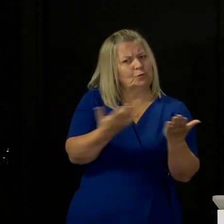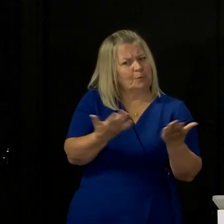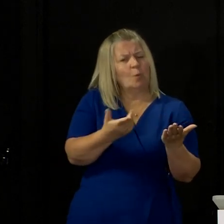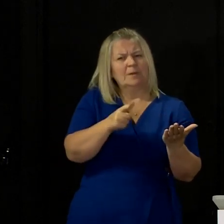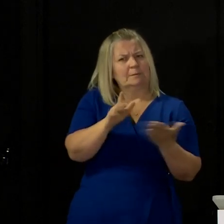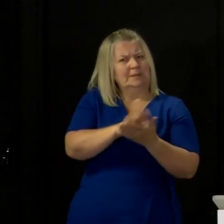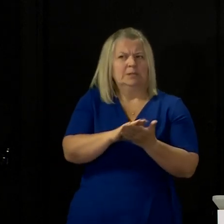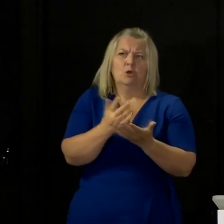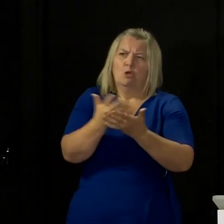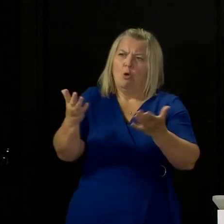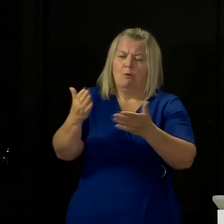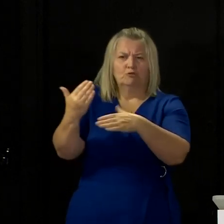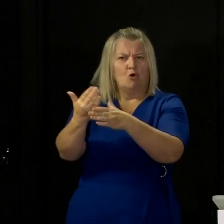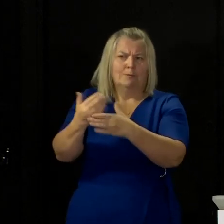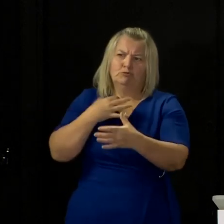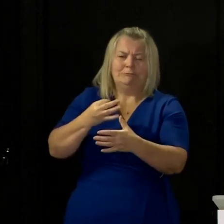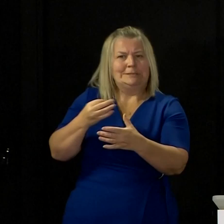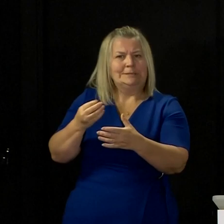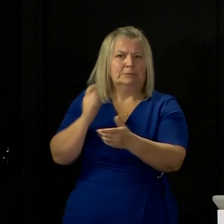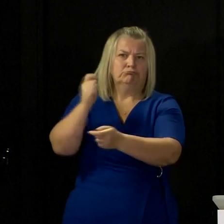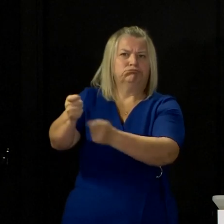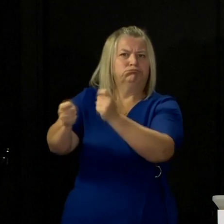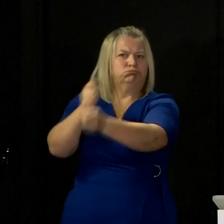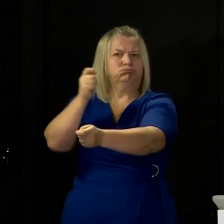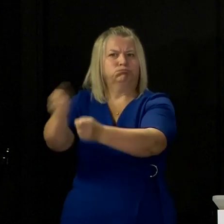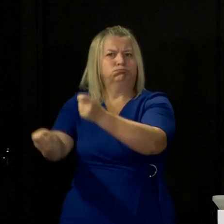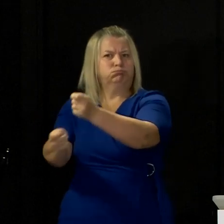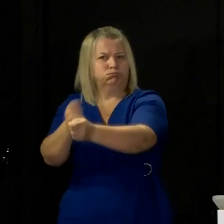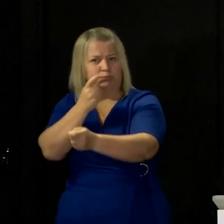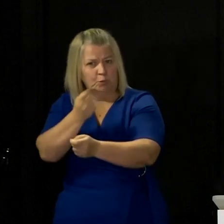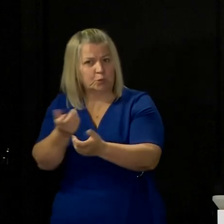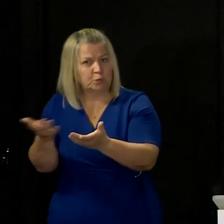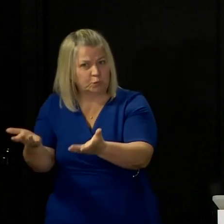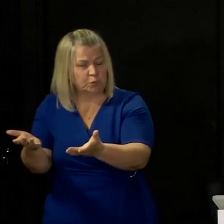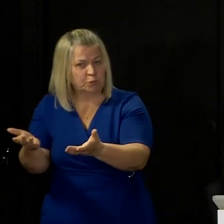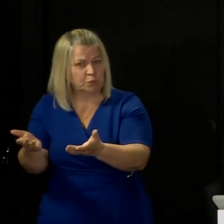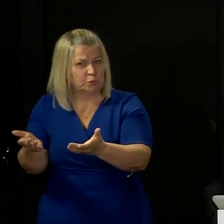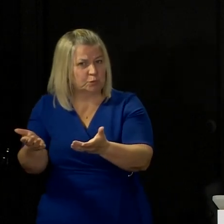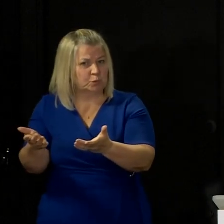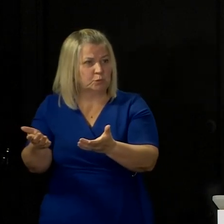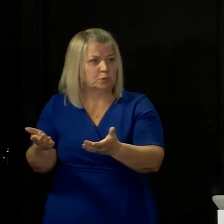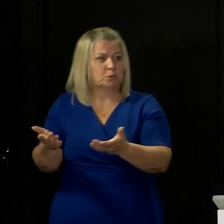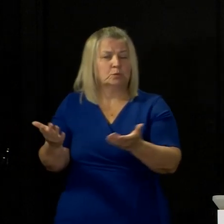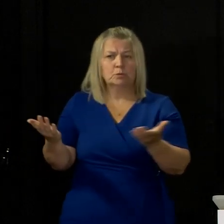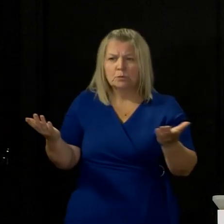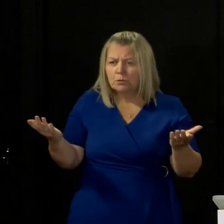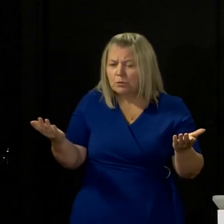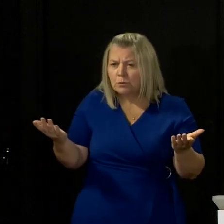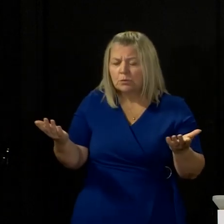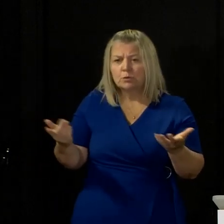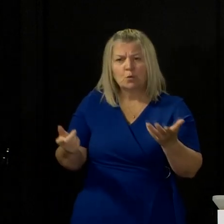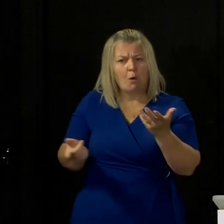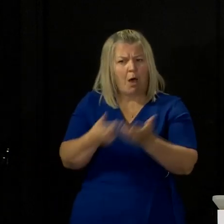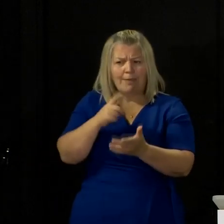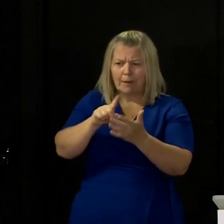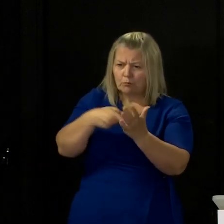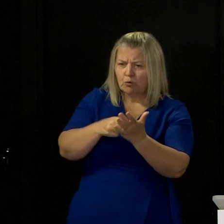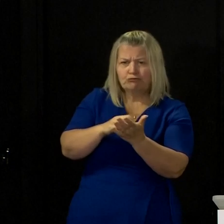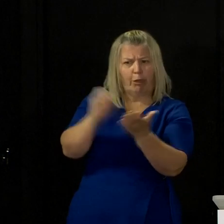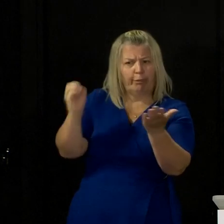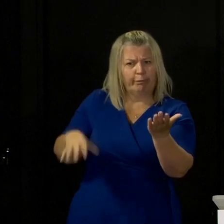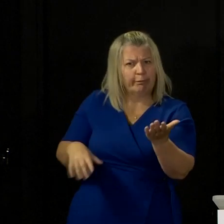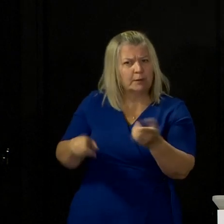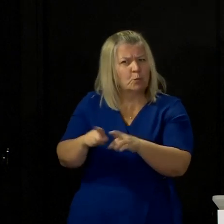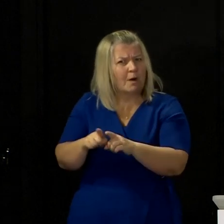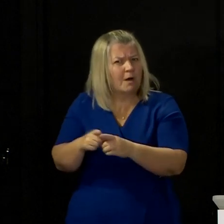and could result in major upgrade projects being sent to the bin. What would